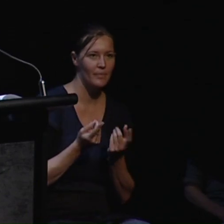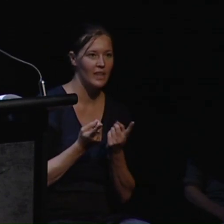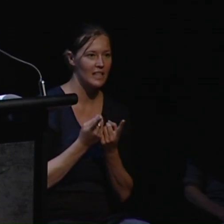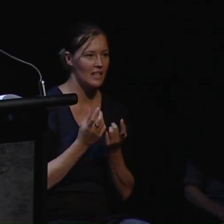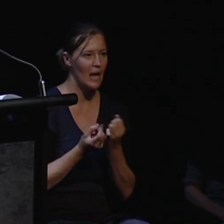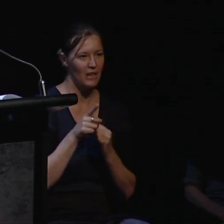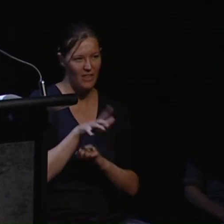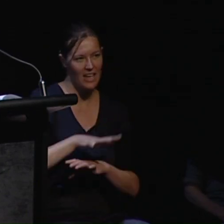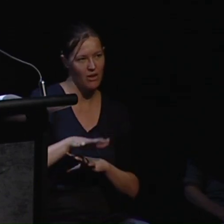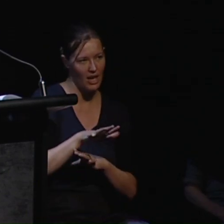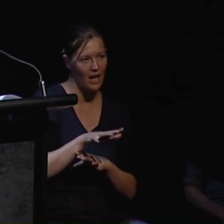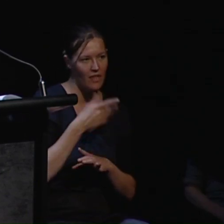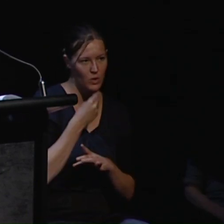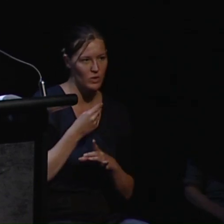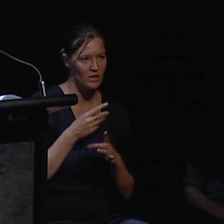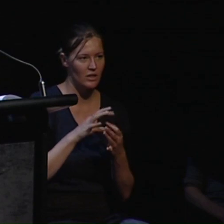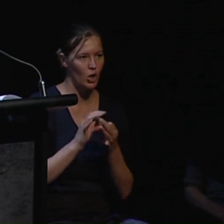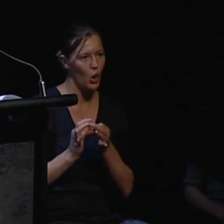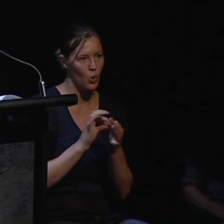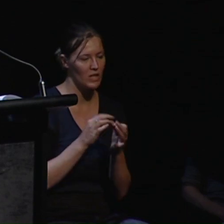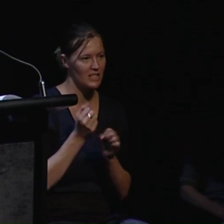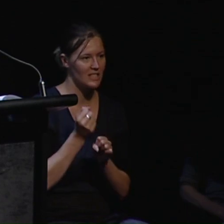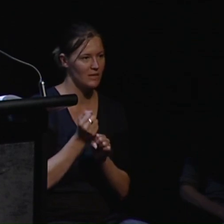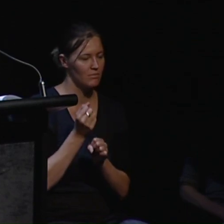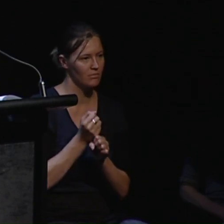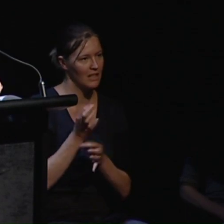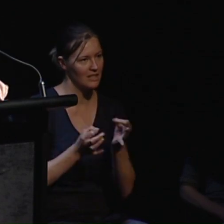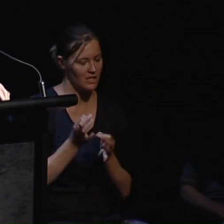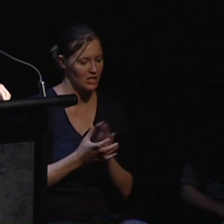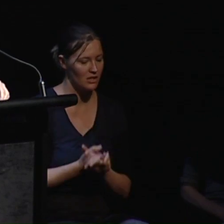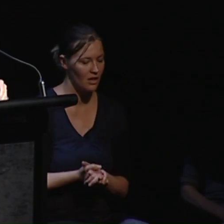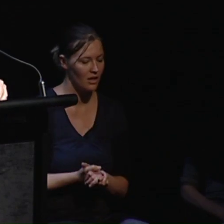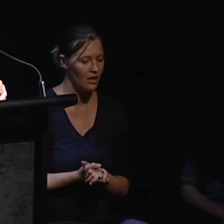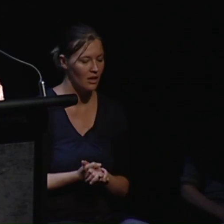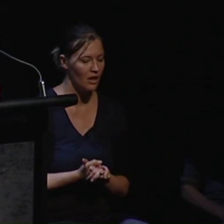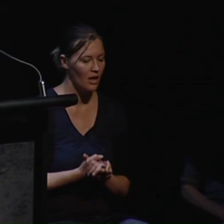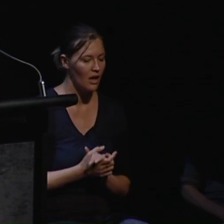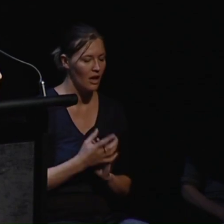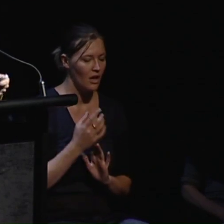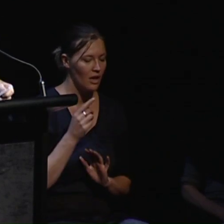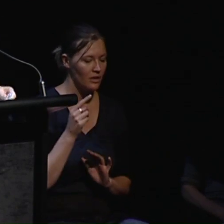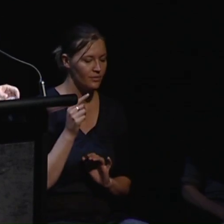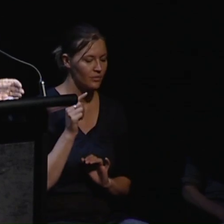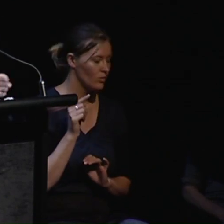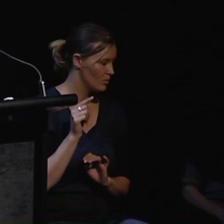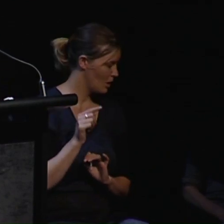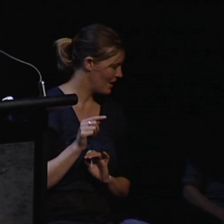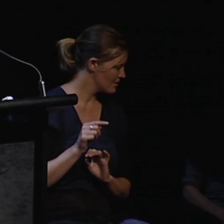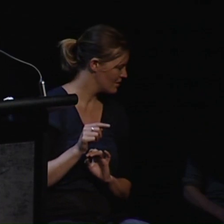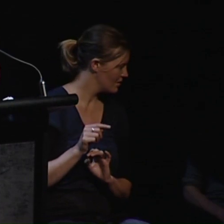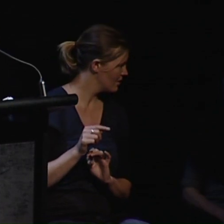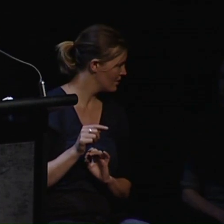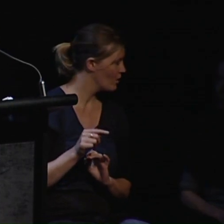happening in that part of the world. And in the United Kingdom the Mental Capacity Act is built on the social model and it lays the